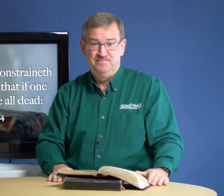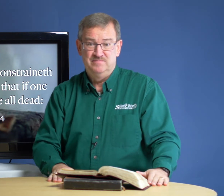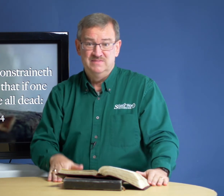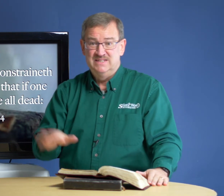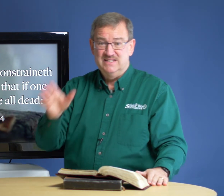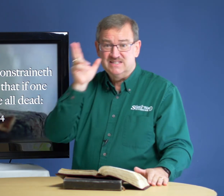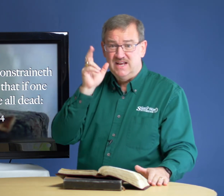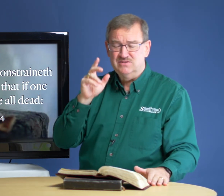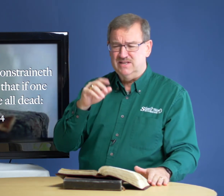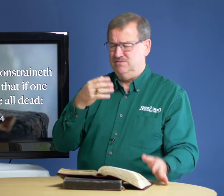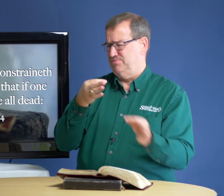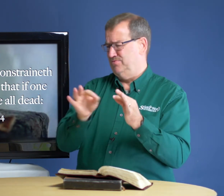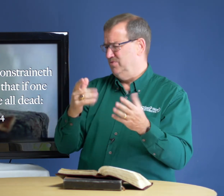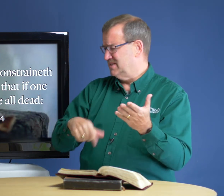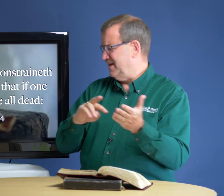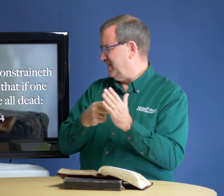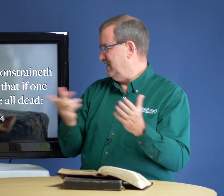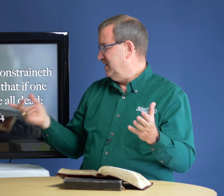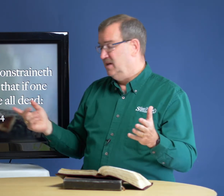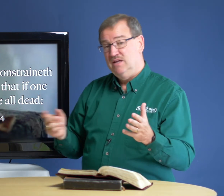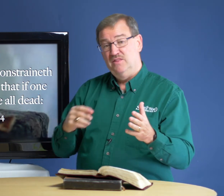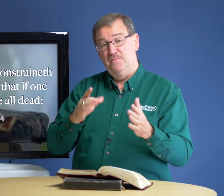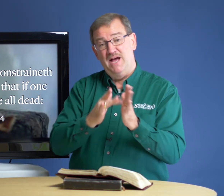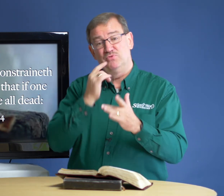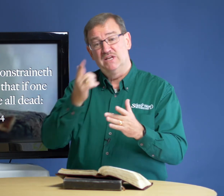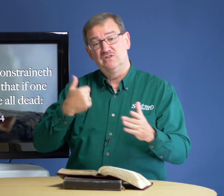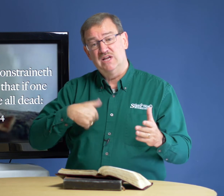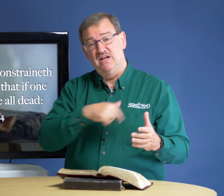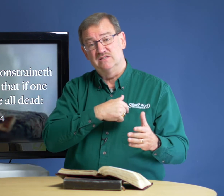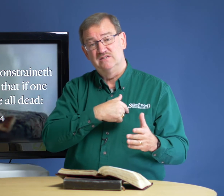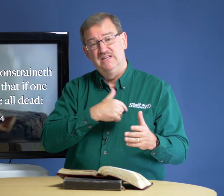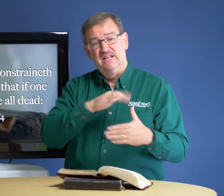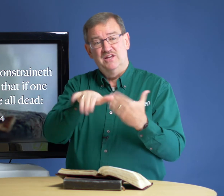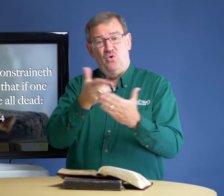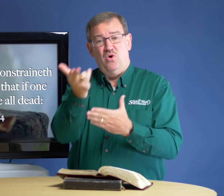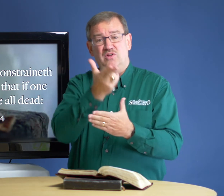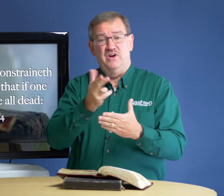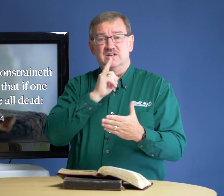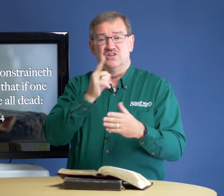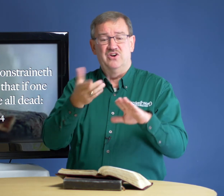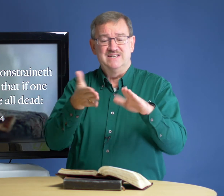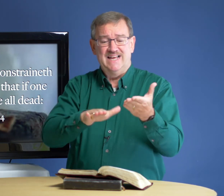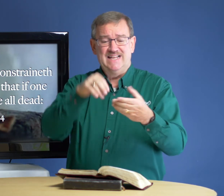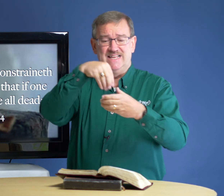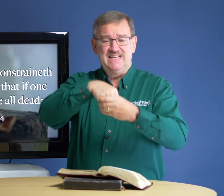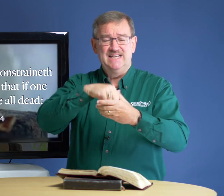This sounds like, what's that mean? The Bible tells us that all of us are dead in